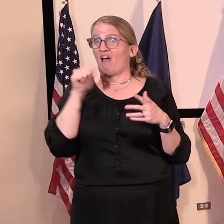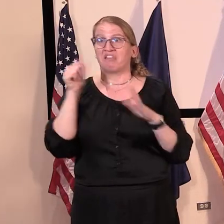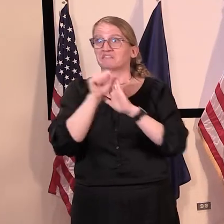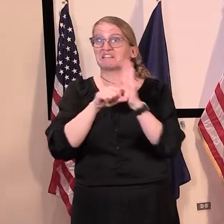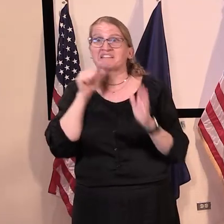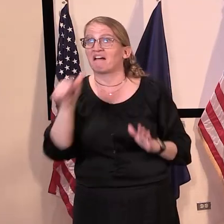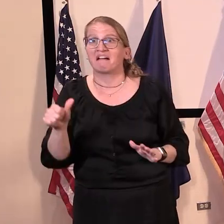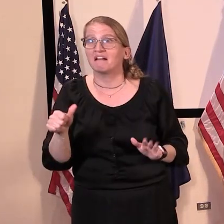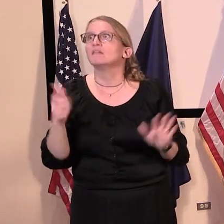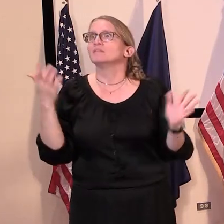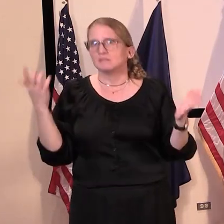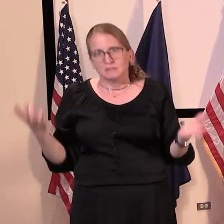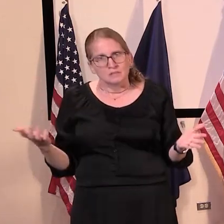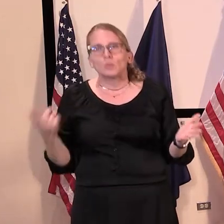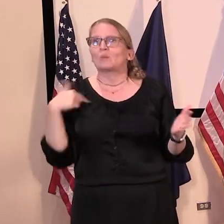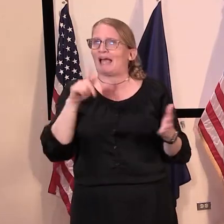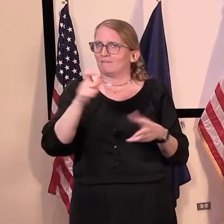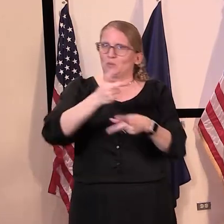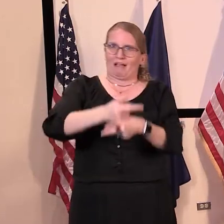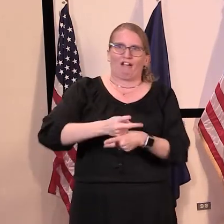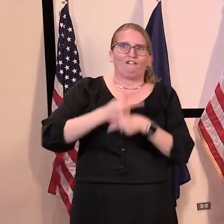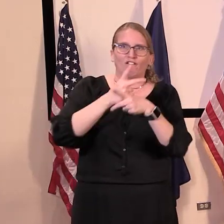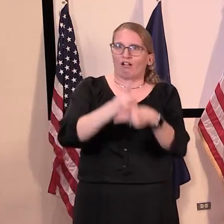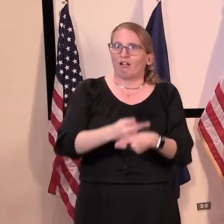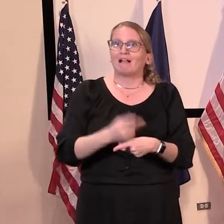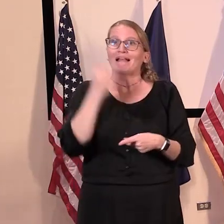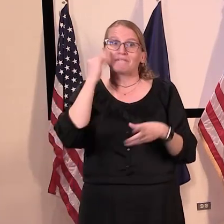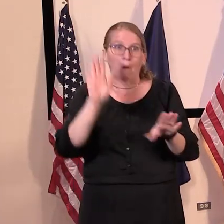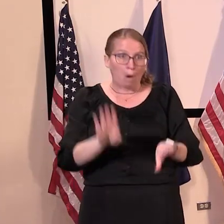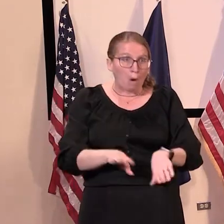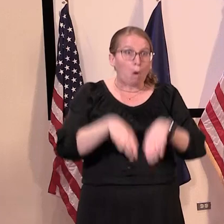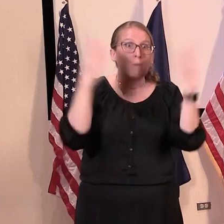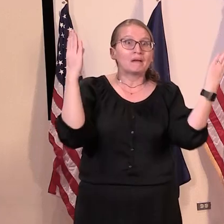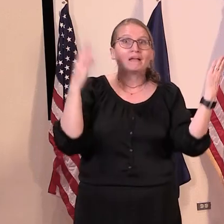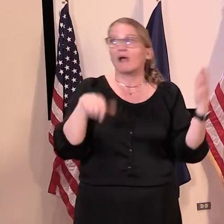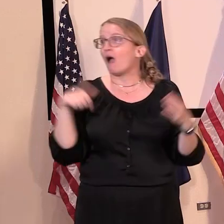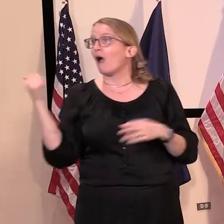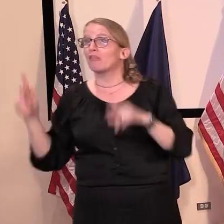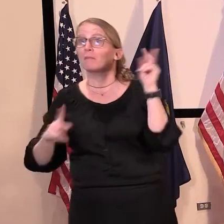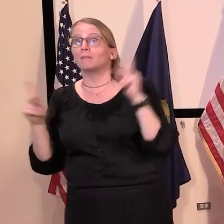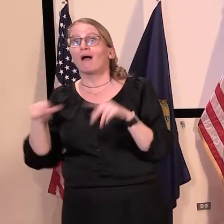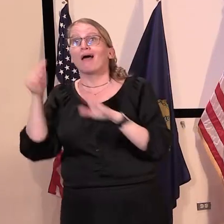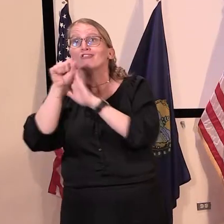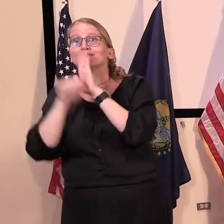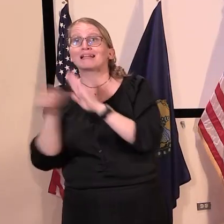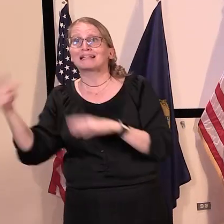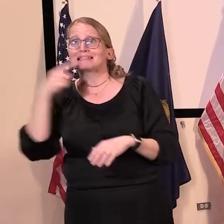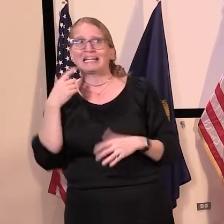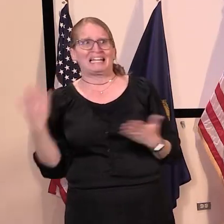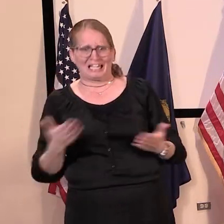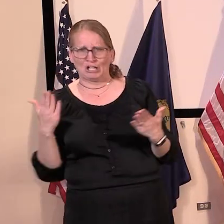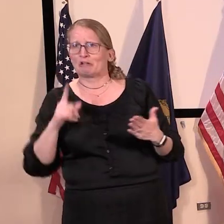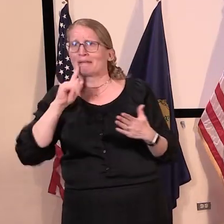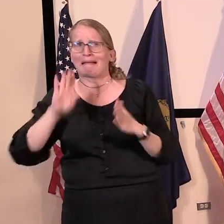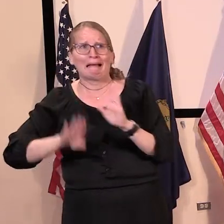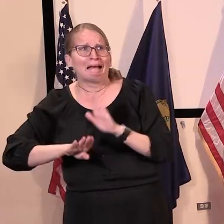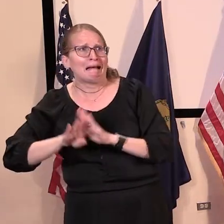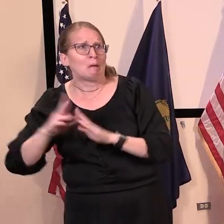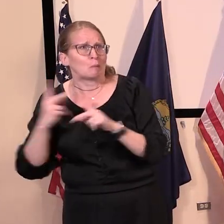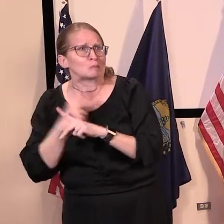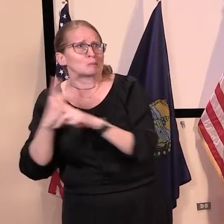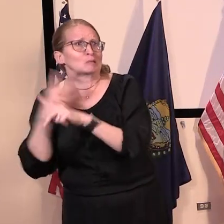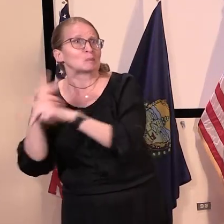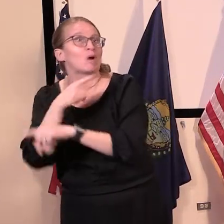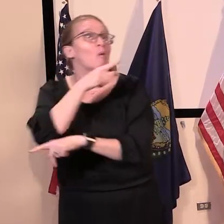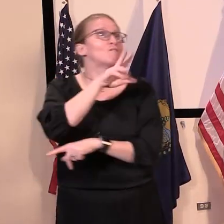we do and what we open up. And, uh, and because that could be an attraction to some from other states to come to our state. Um, but